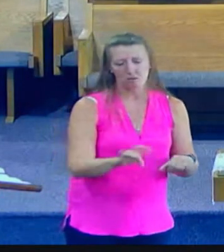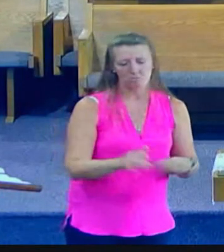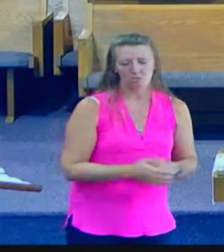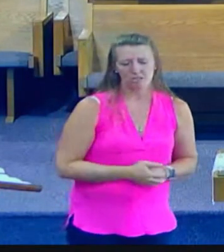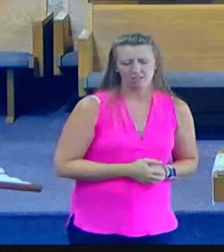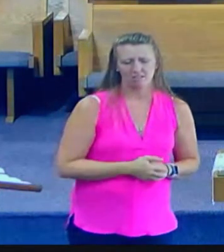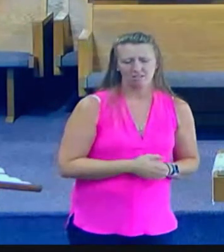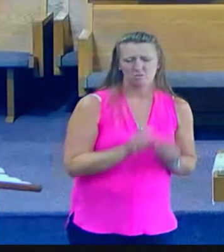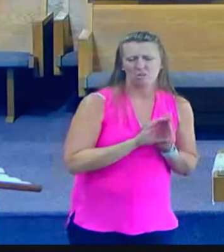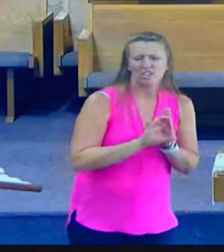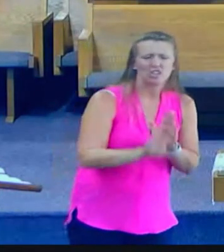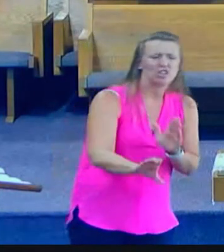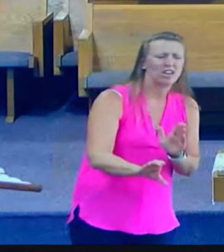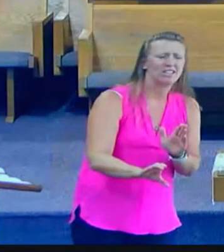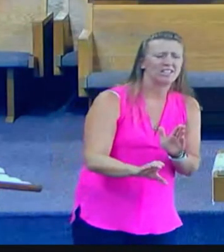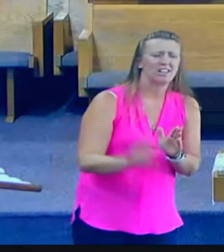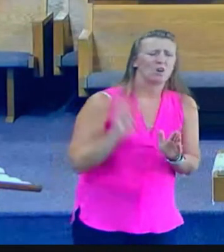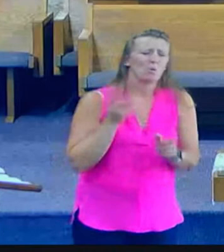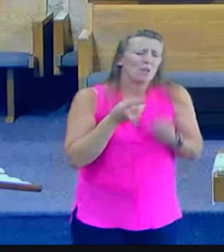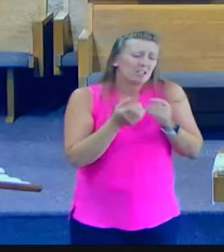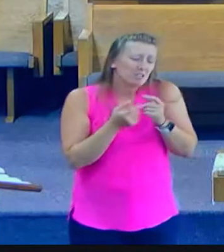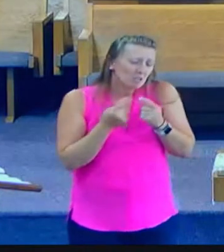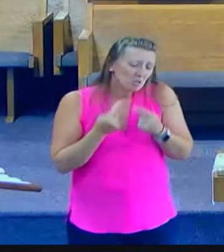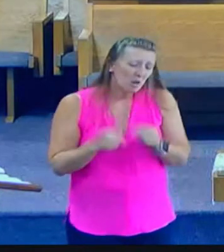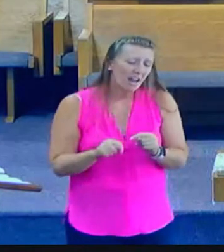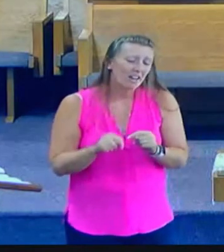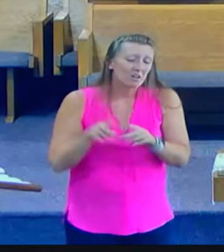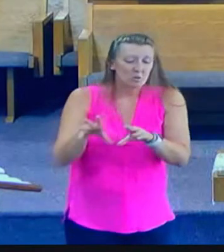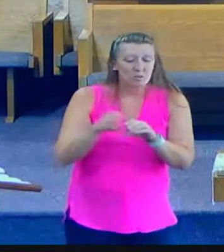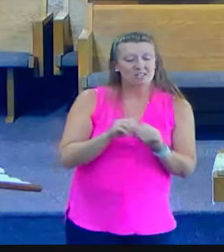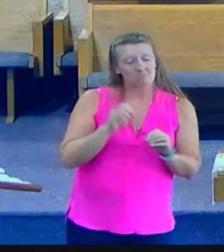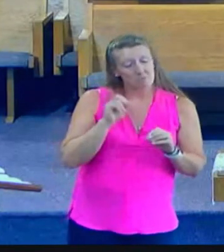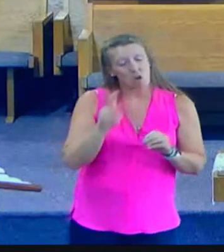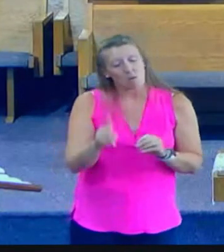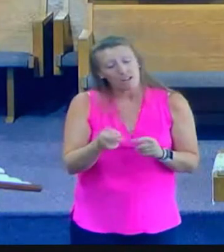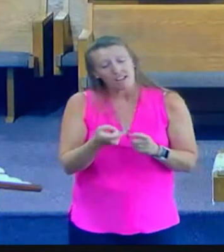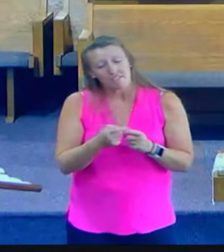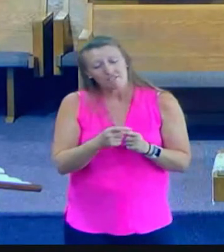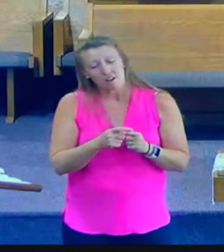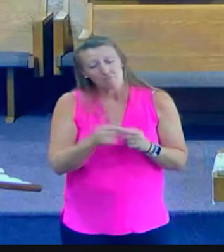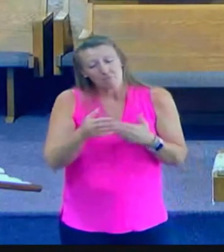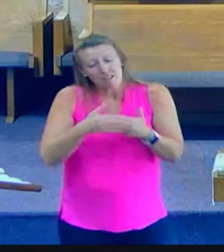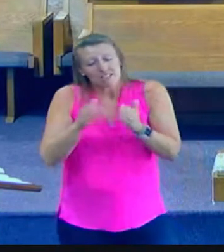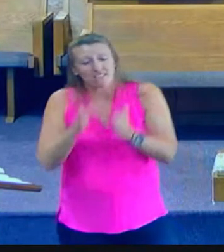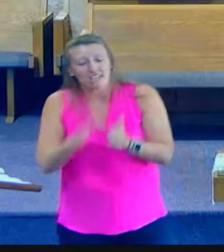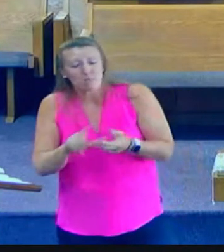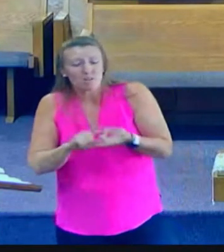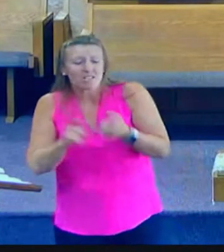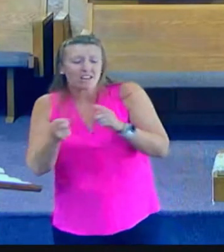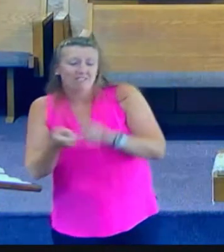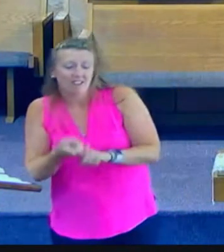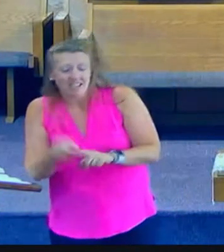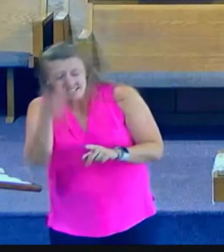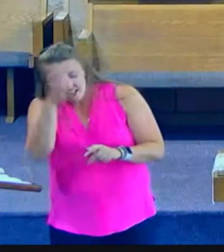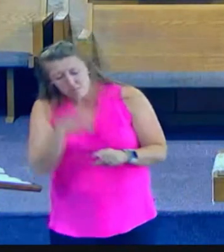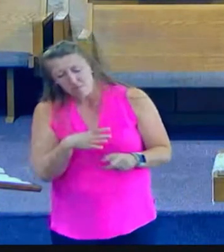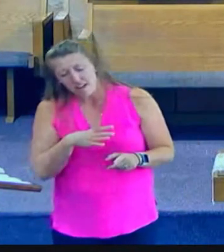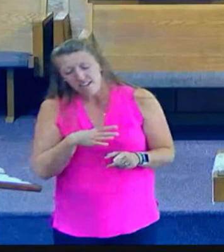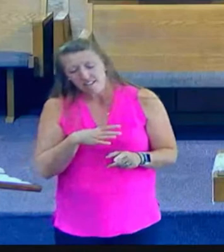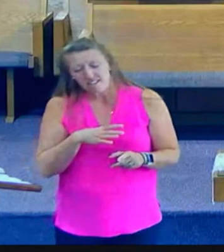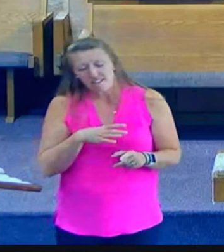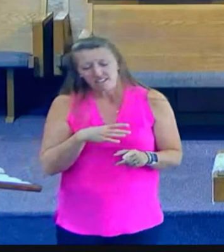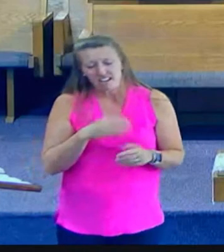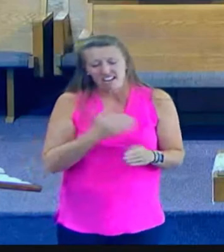approval of neighbors of friends of the community and in the end we're left empty as